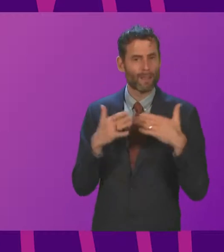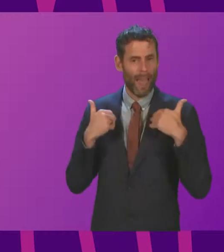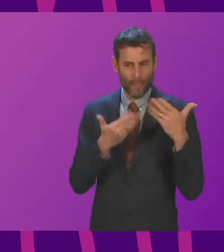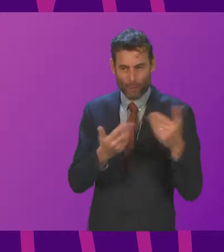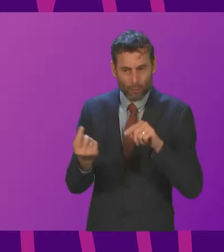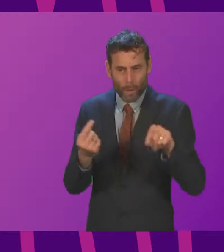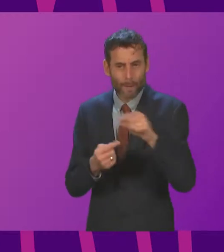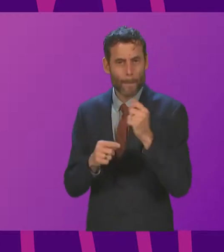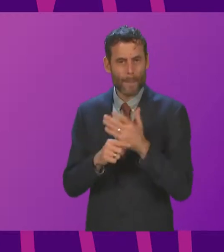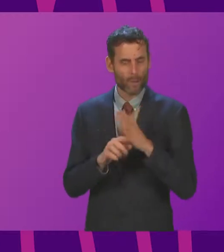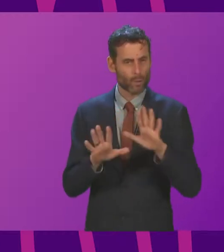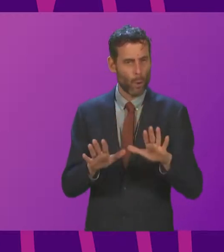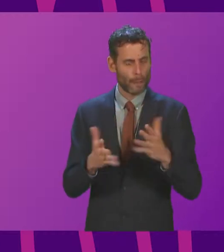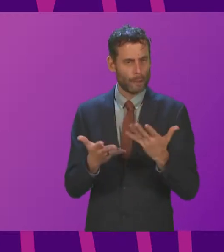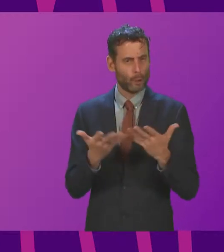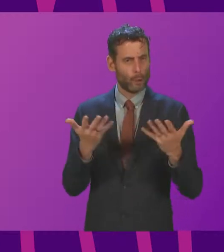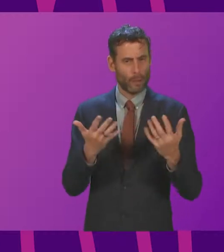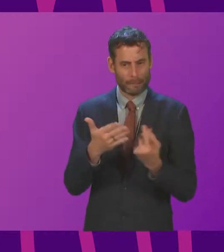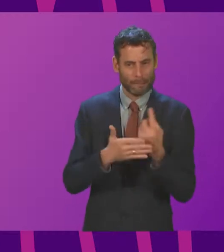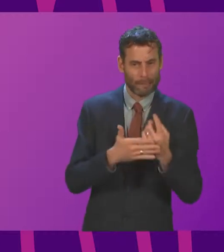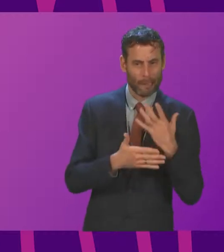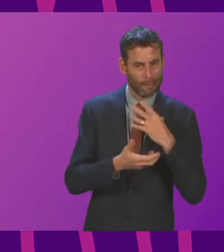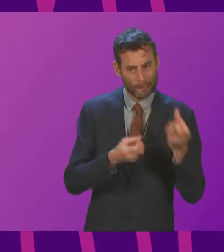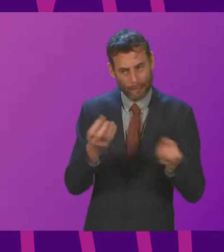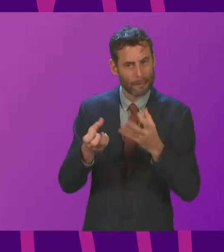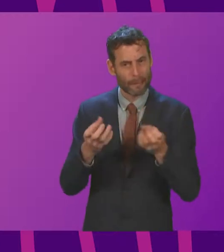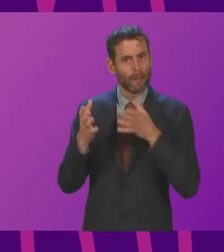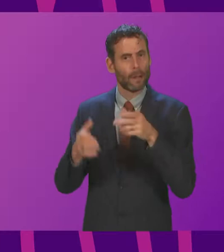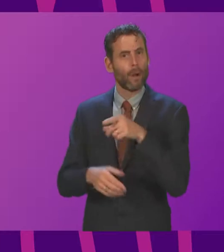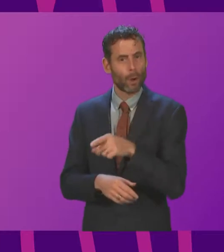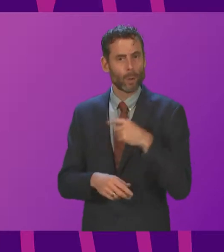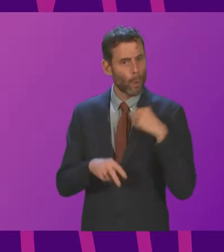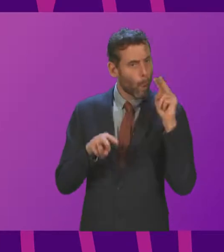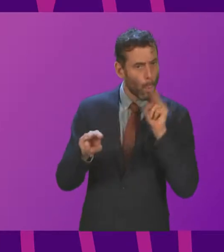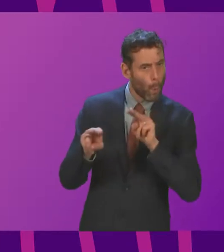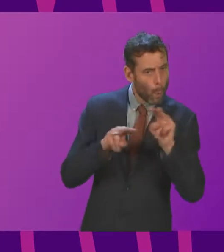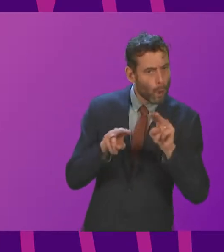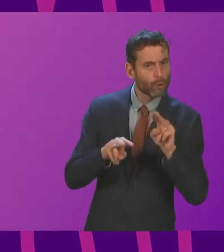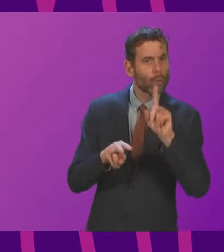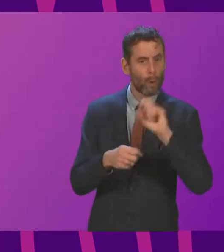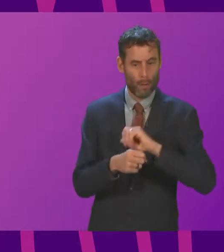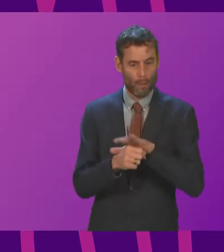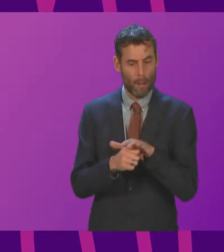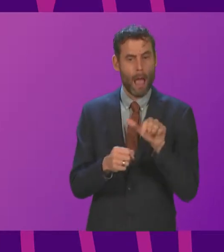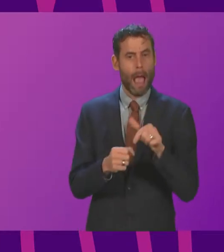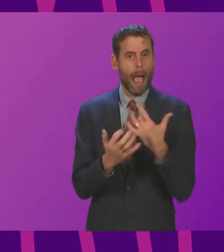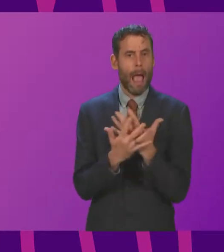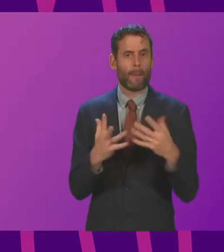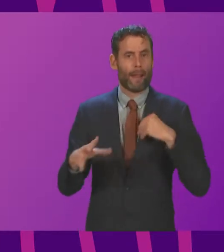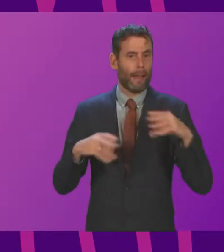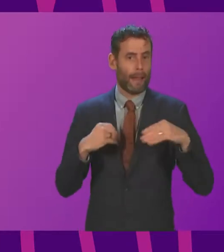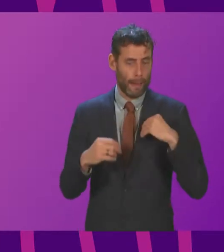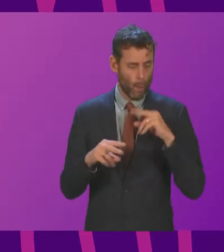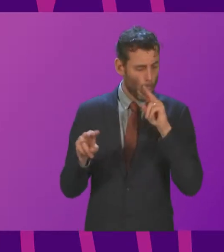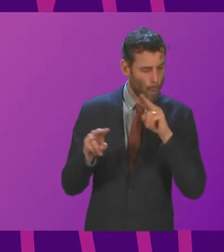impact on the NHS and other public services. Arrangements are in place to closely monitor COVID cases and respond swiftly and appropriately to any